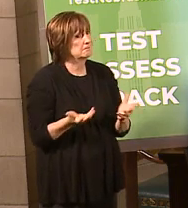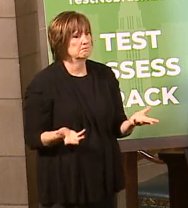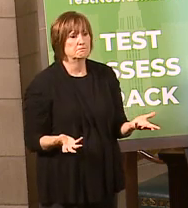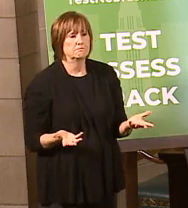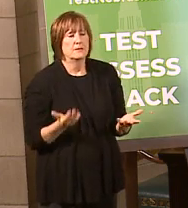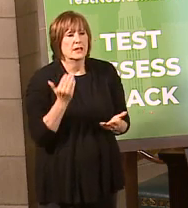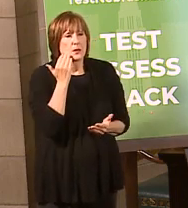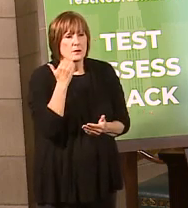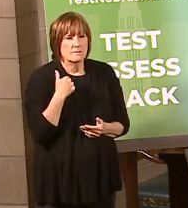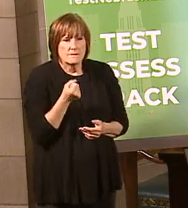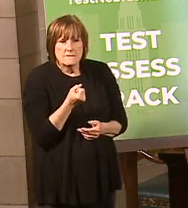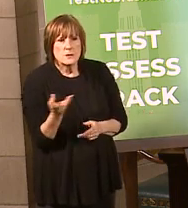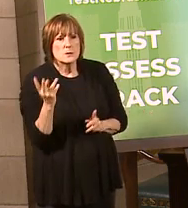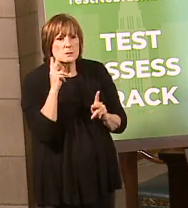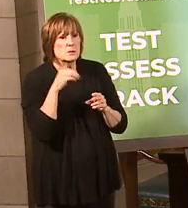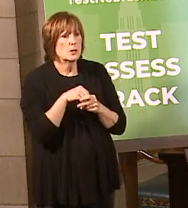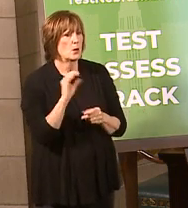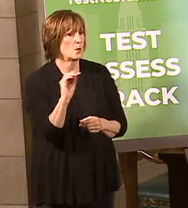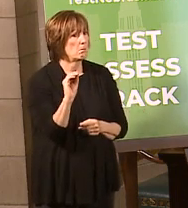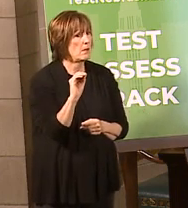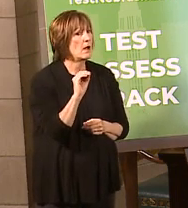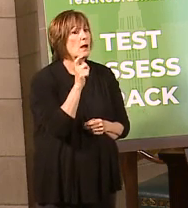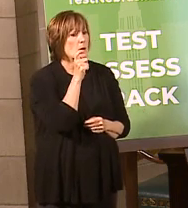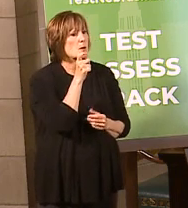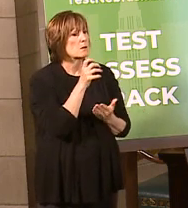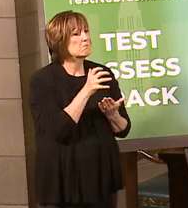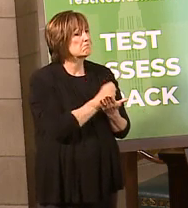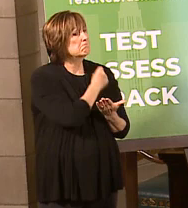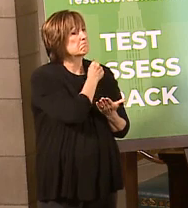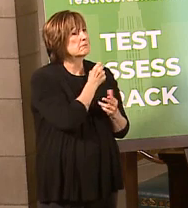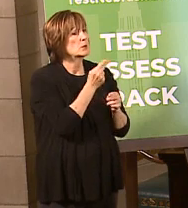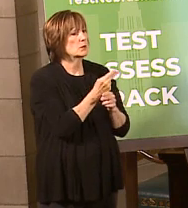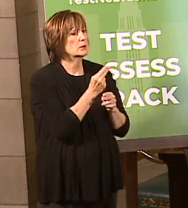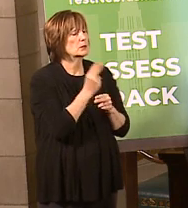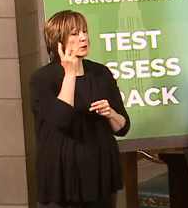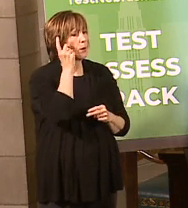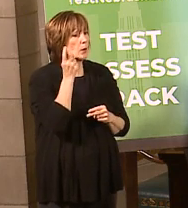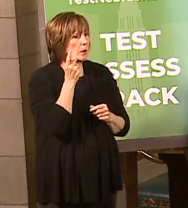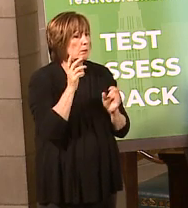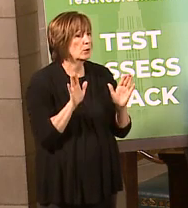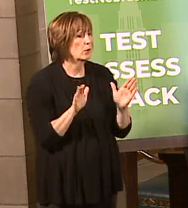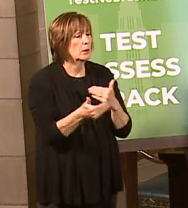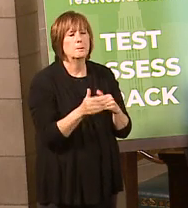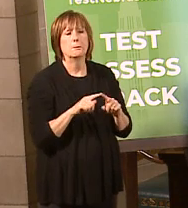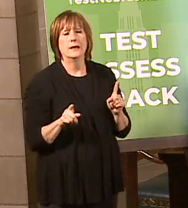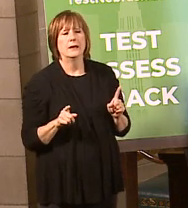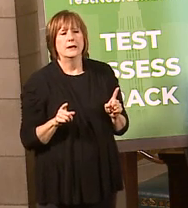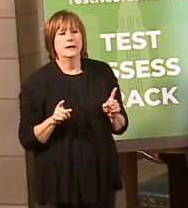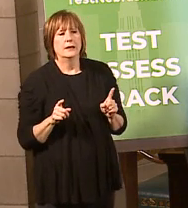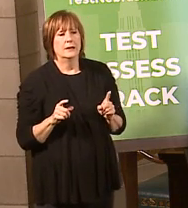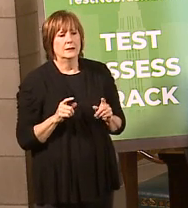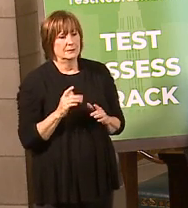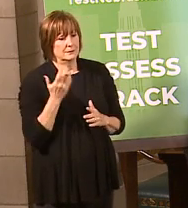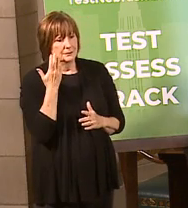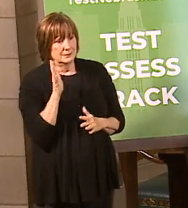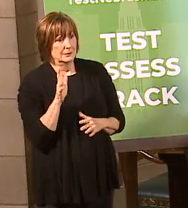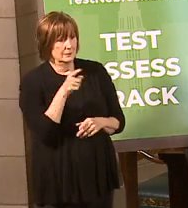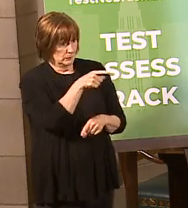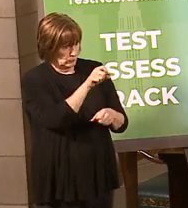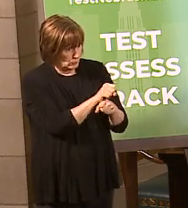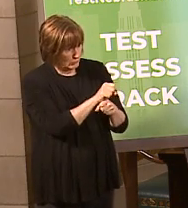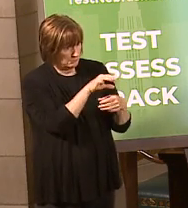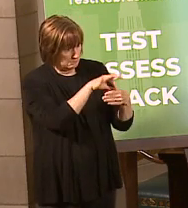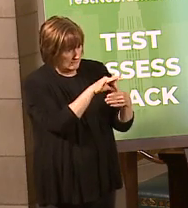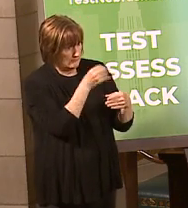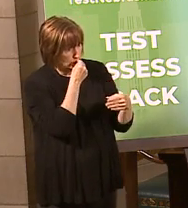we've got a few people in Omaha that are taking advantage of the dorm rooms right now, but I don't know specifically if they're working at food processing